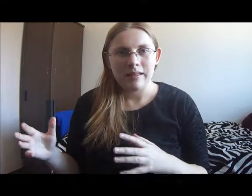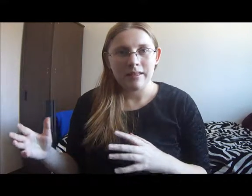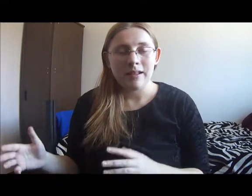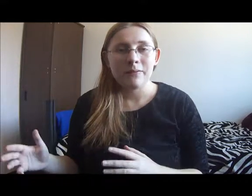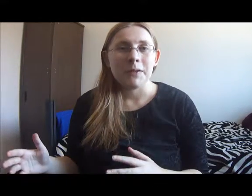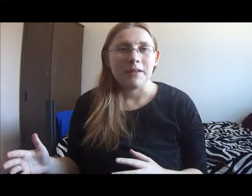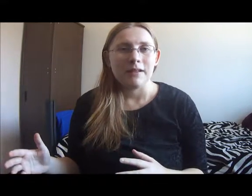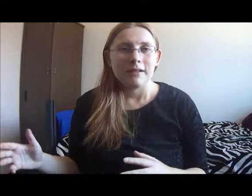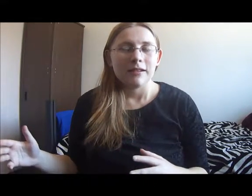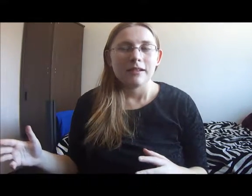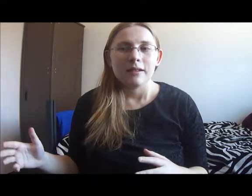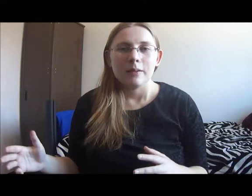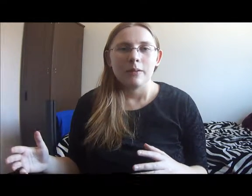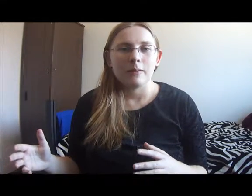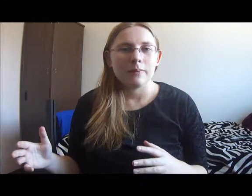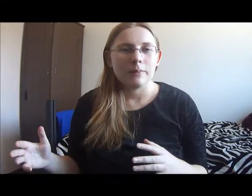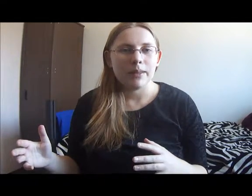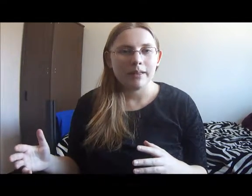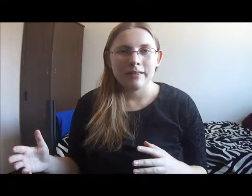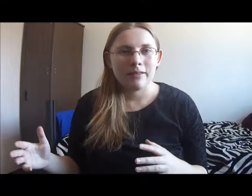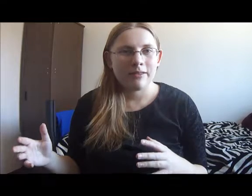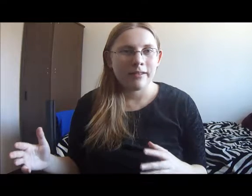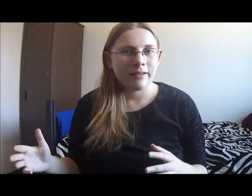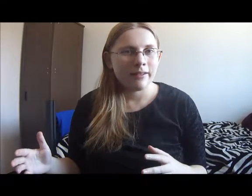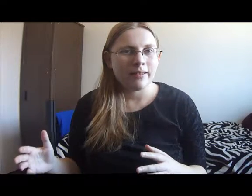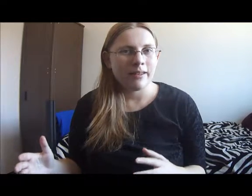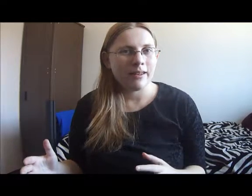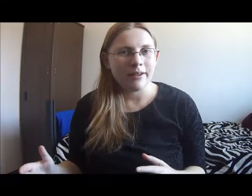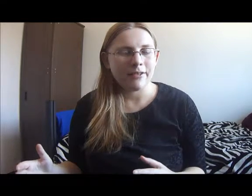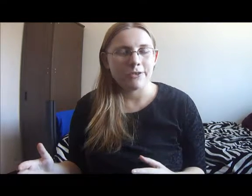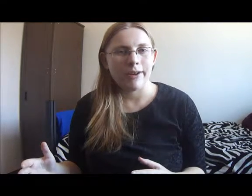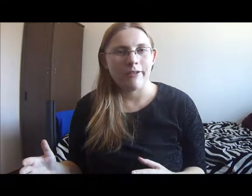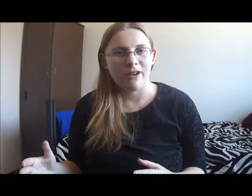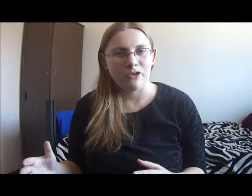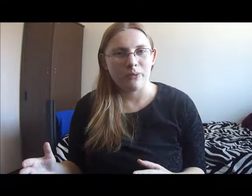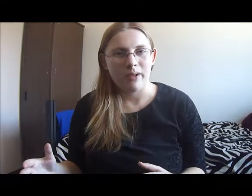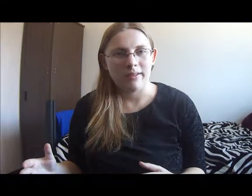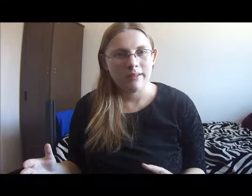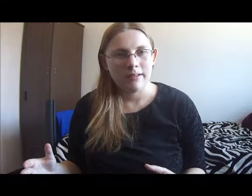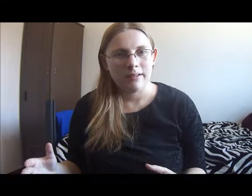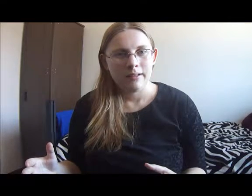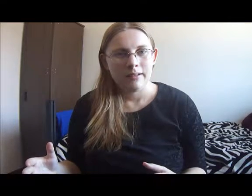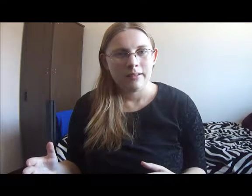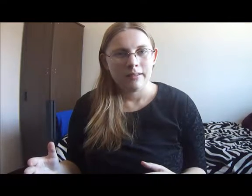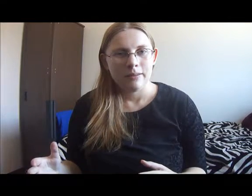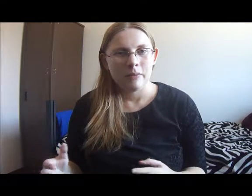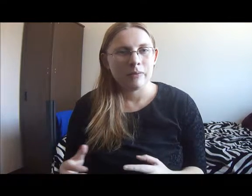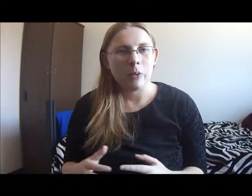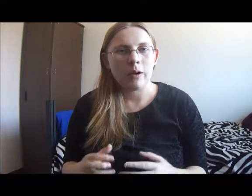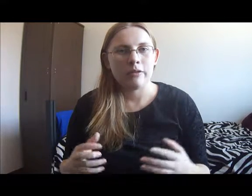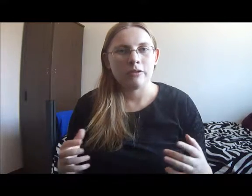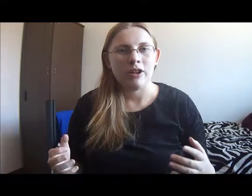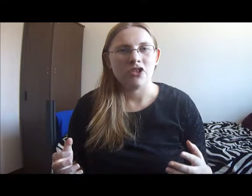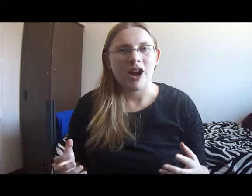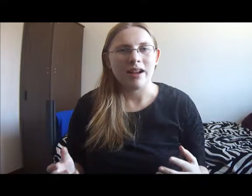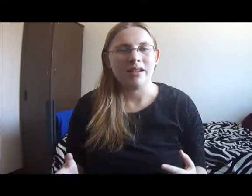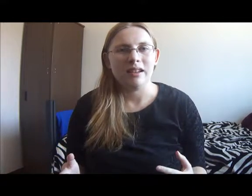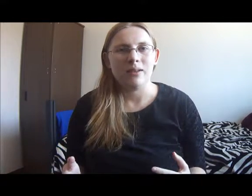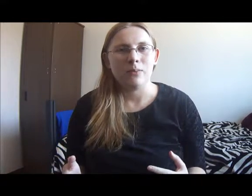as inferior. Because Sirius did not treat Crutcher well. So of course Crutcher acted out.